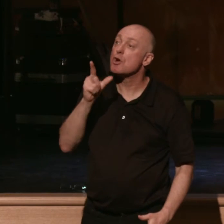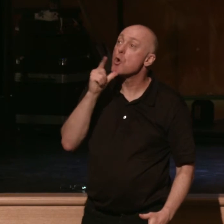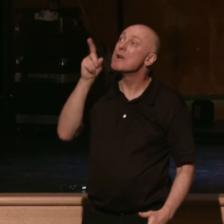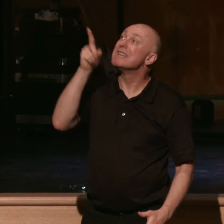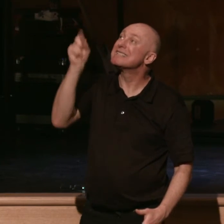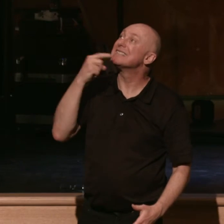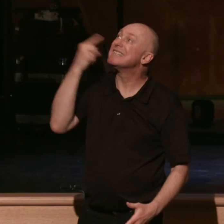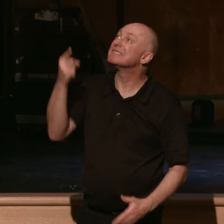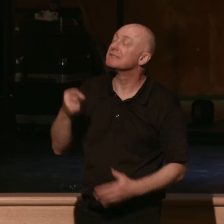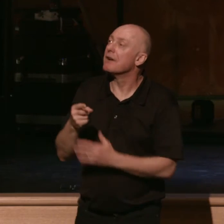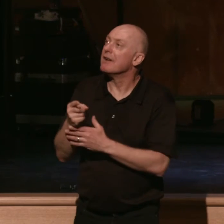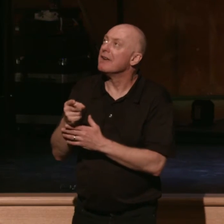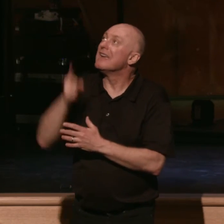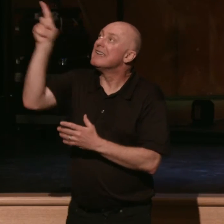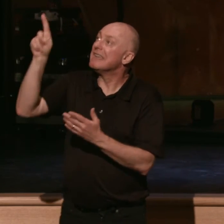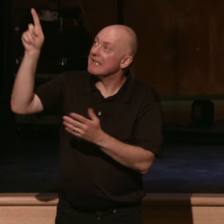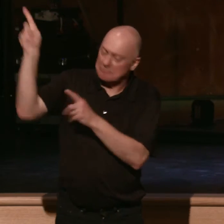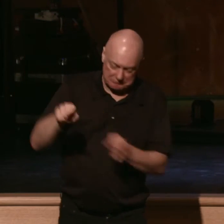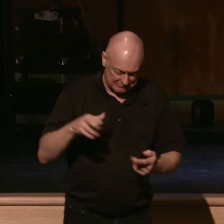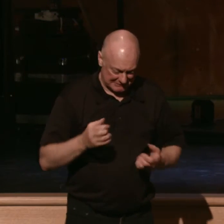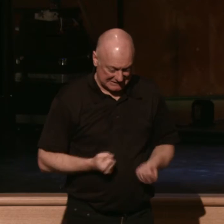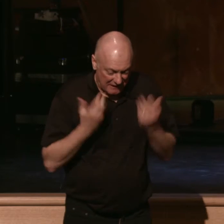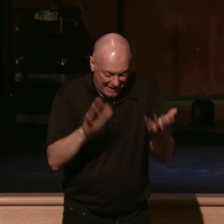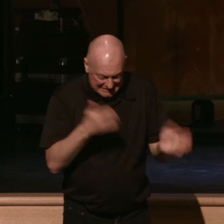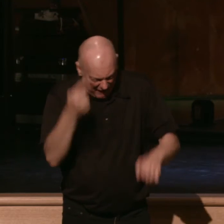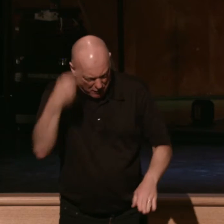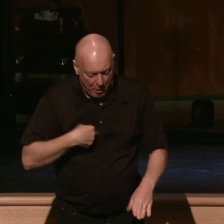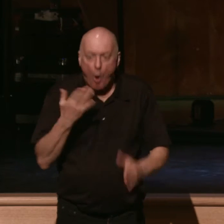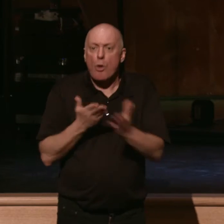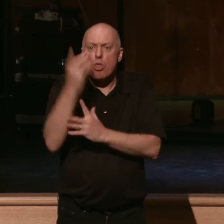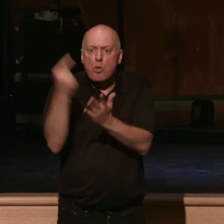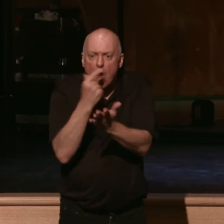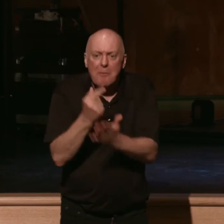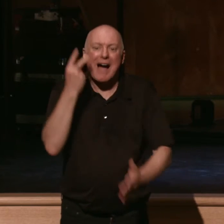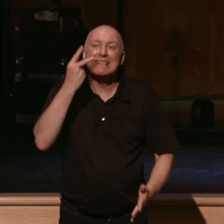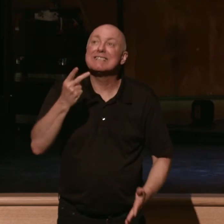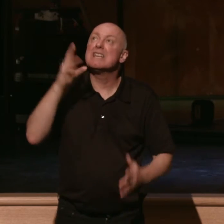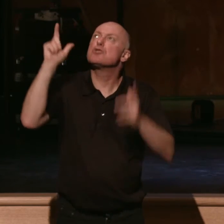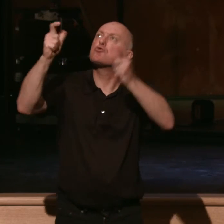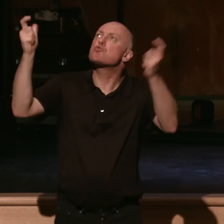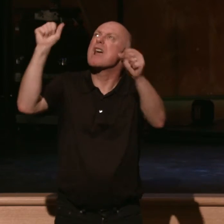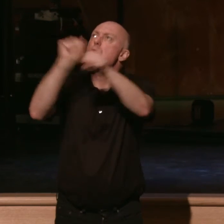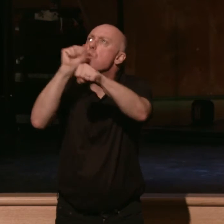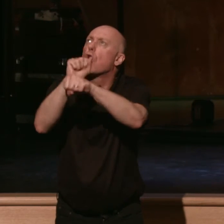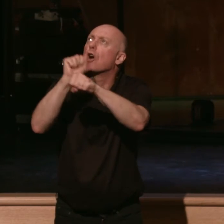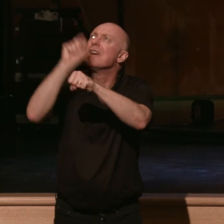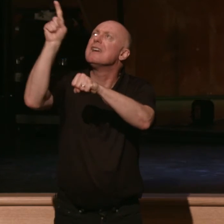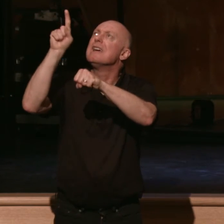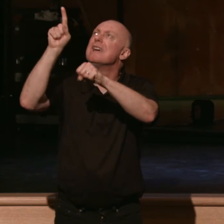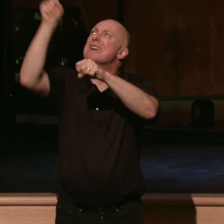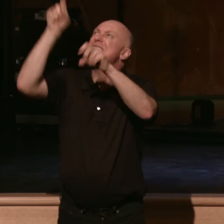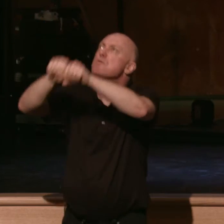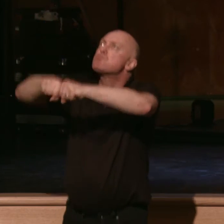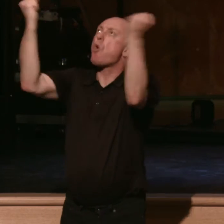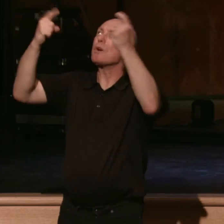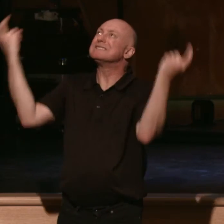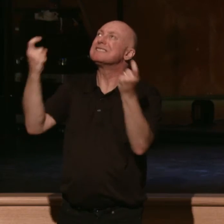sacrifice who died for me. Only through the gospel do I see his great works, the God who broke sin upon himself.